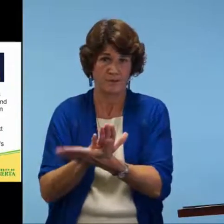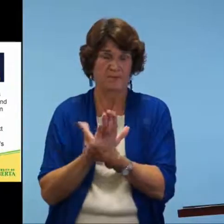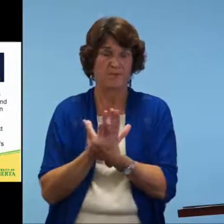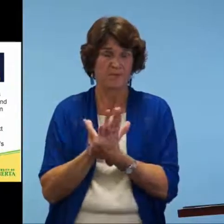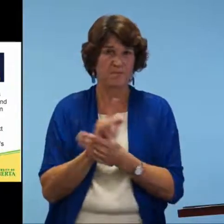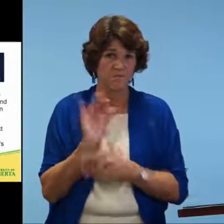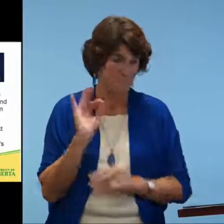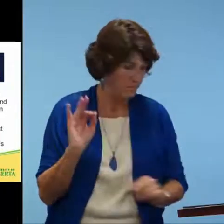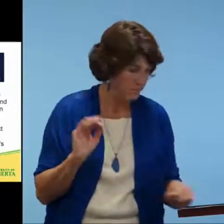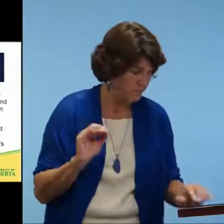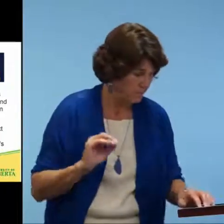can it as well.